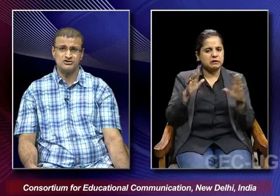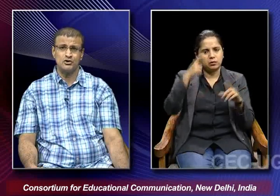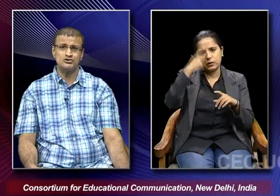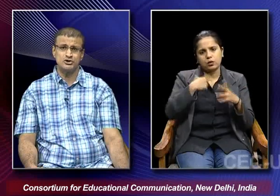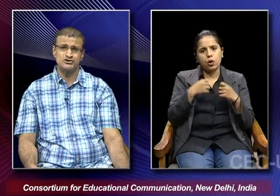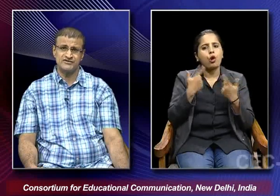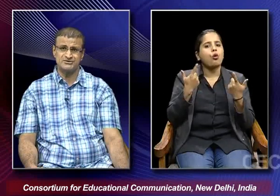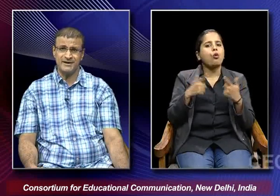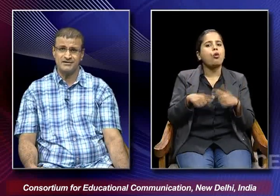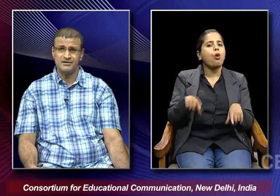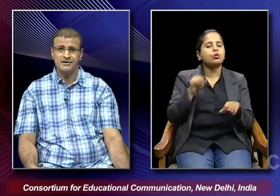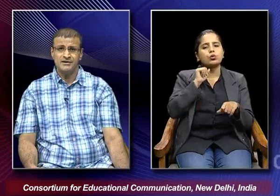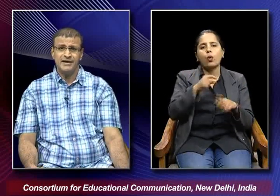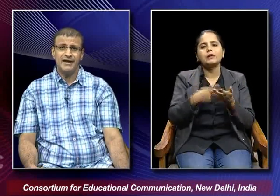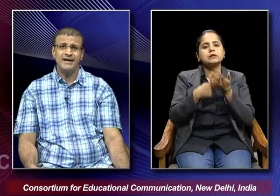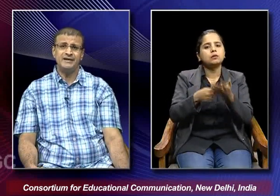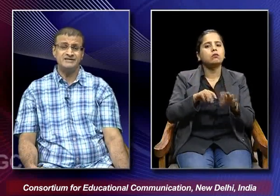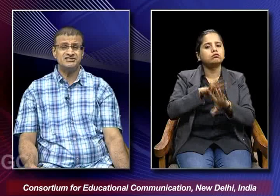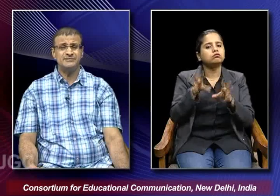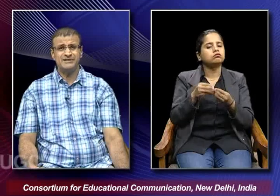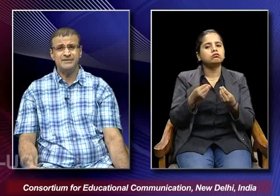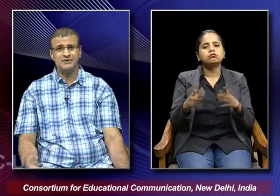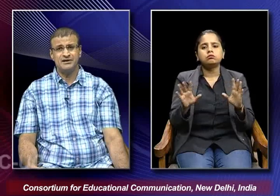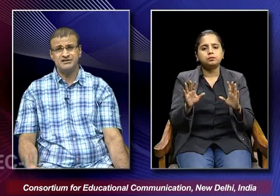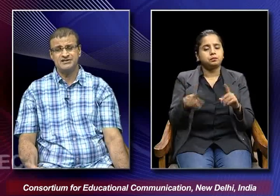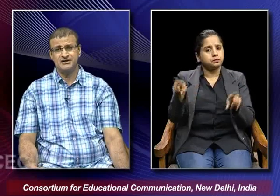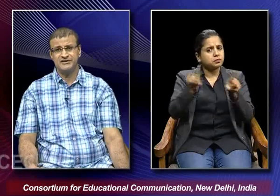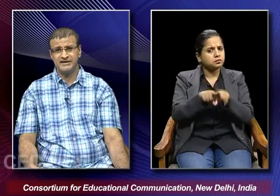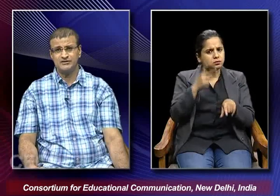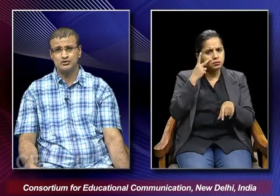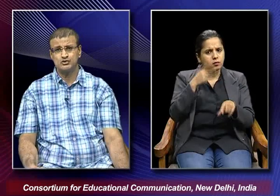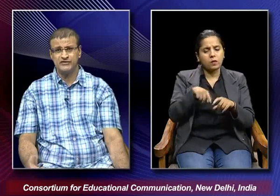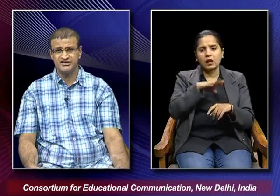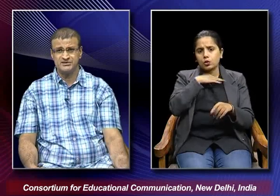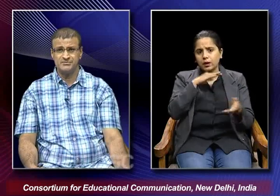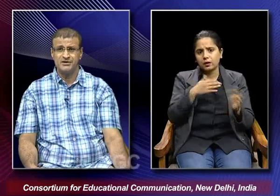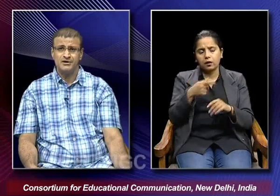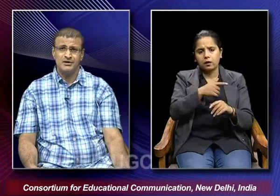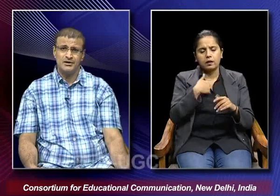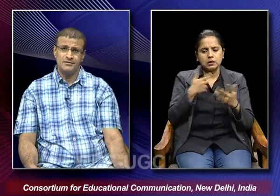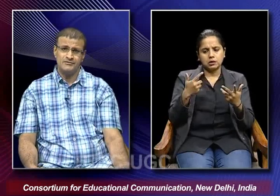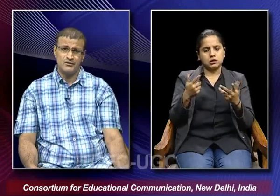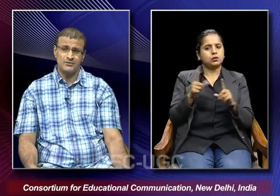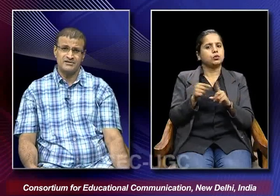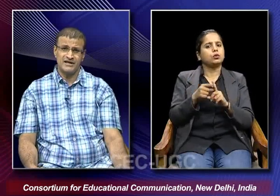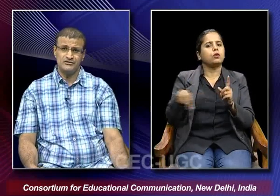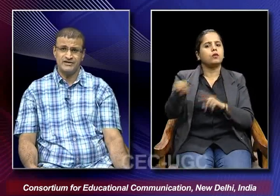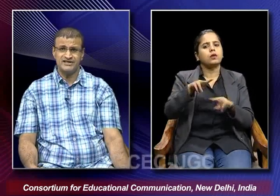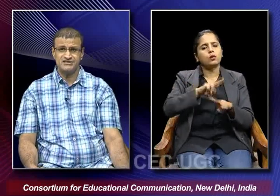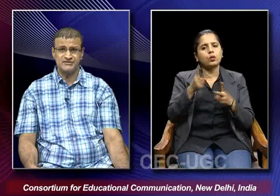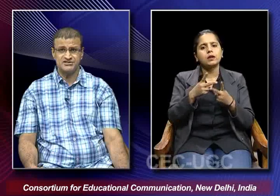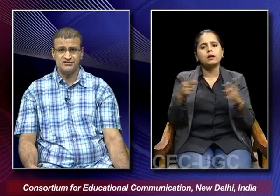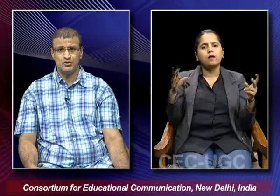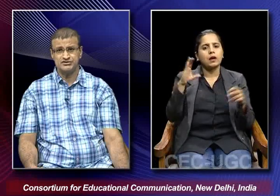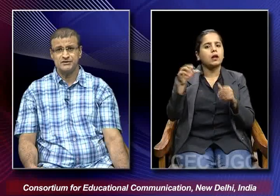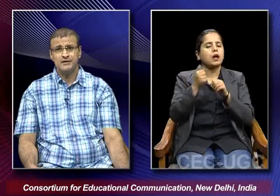lost all sorts of respect and at the same time this kind of a death also frees him from the kind of cage